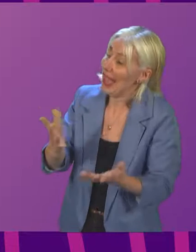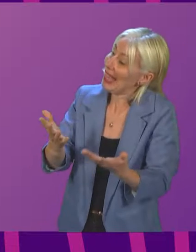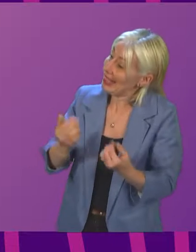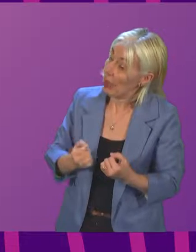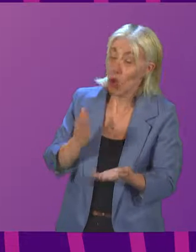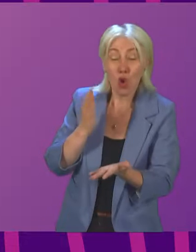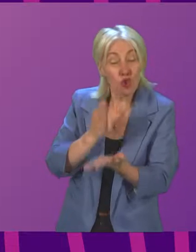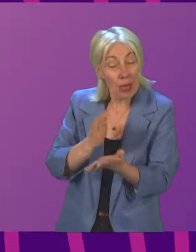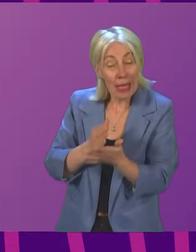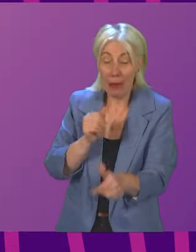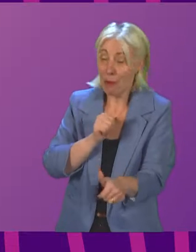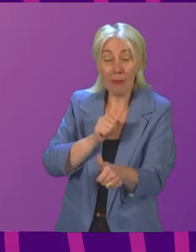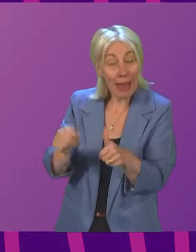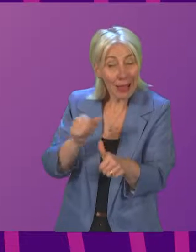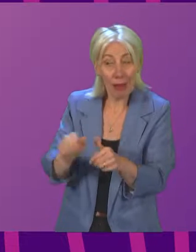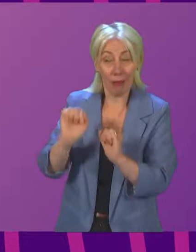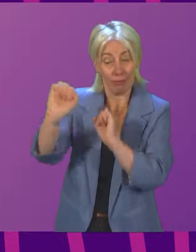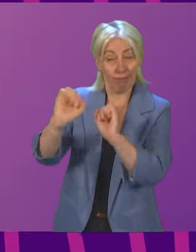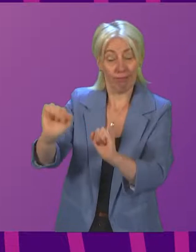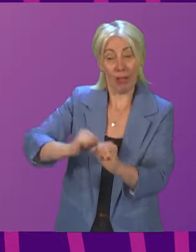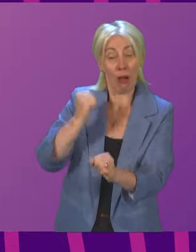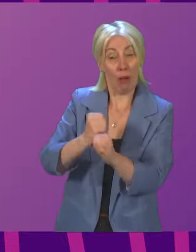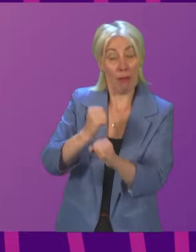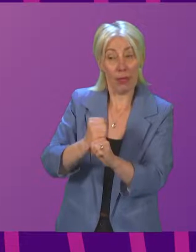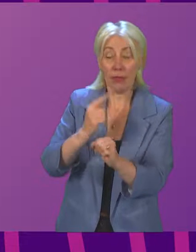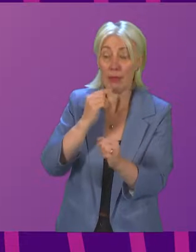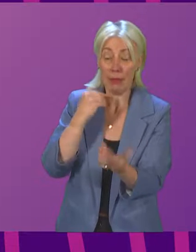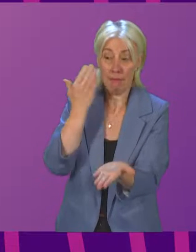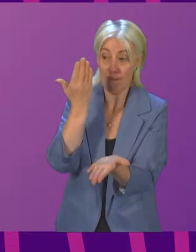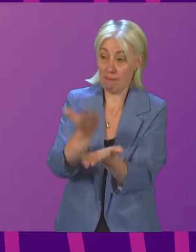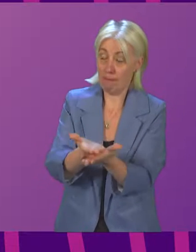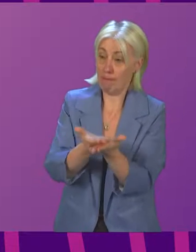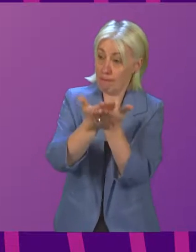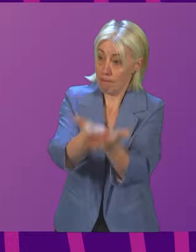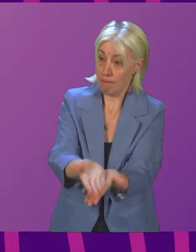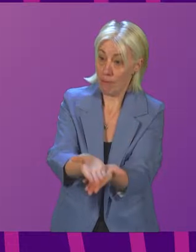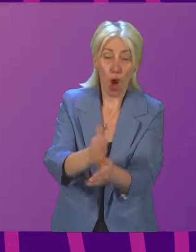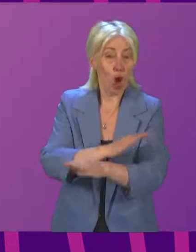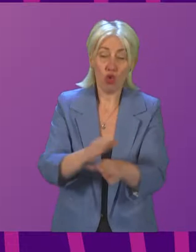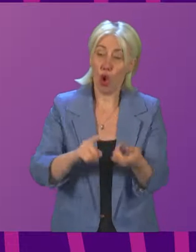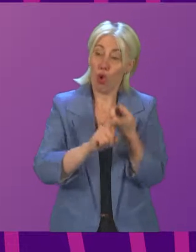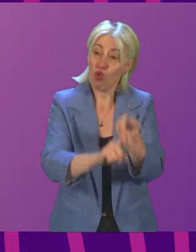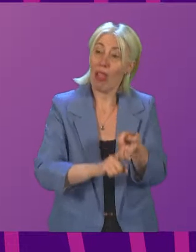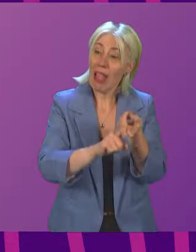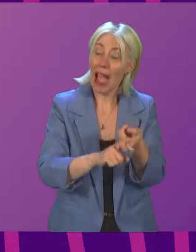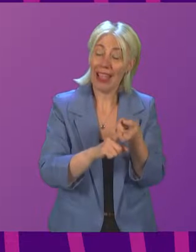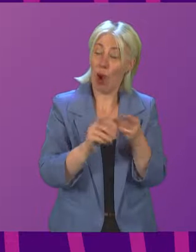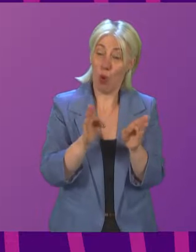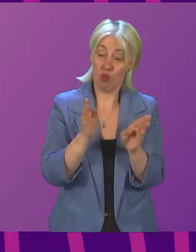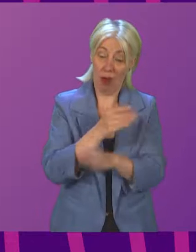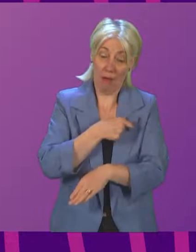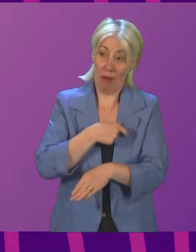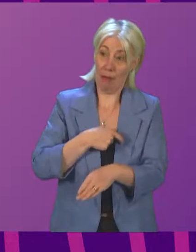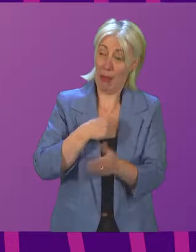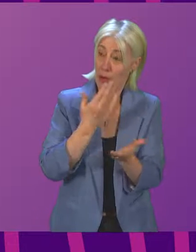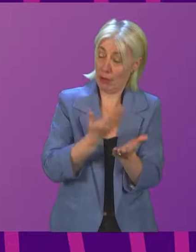really it would be far better if the Scottish Government brought forward legislation rather than relying on private members' bill or indeed